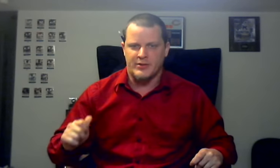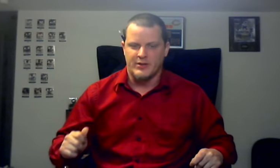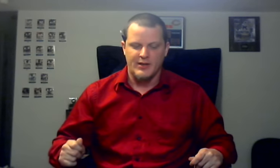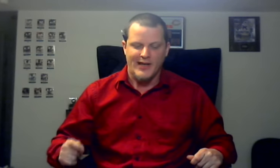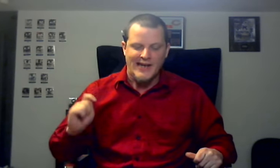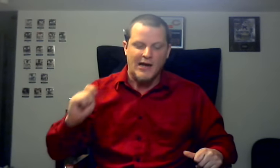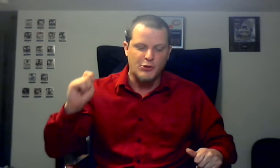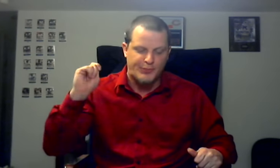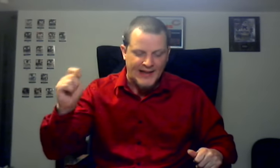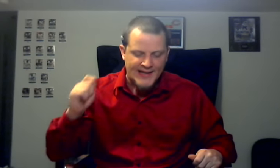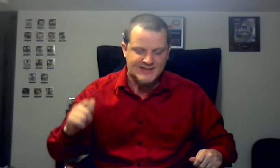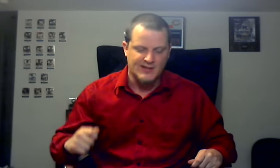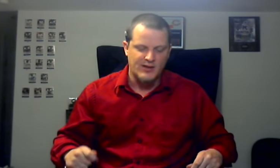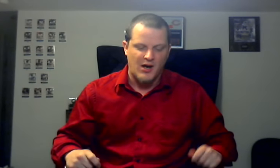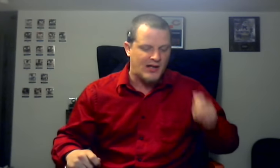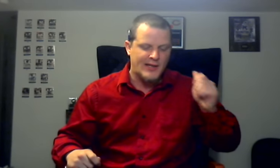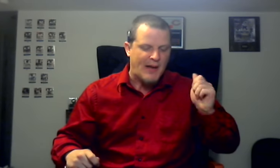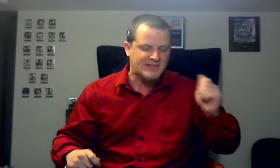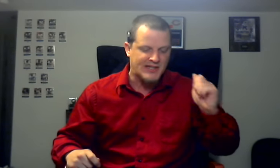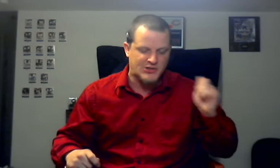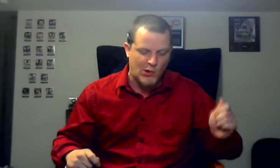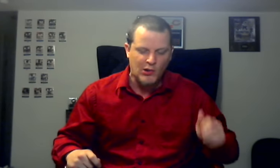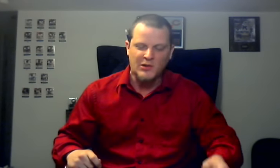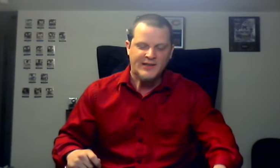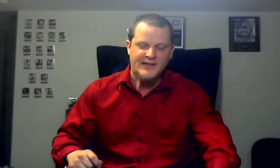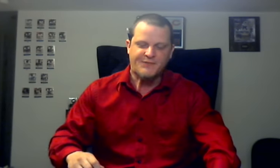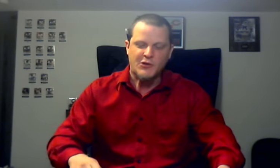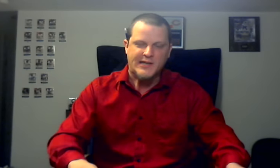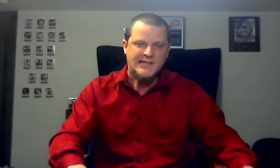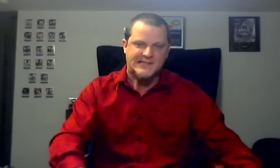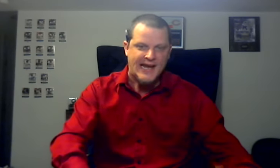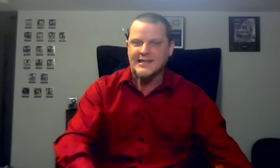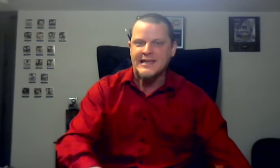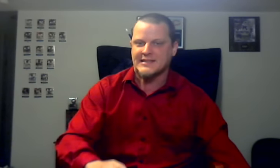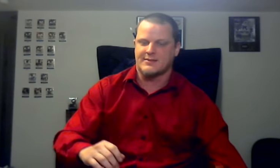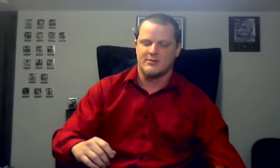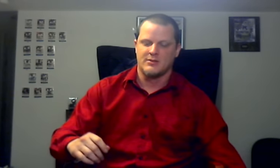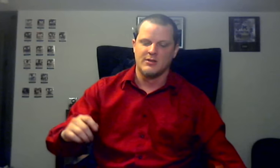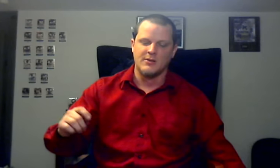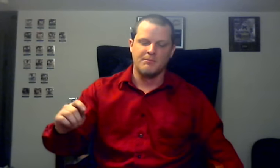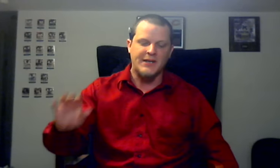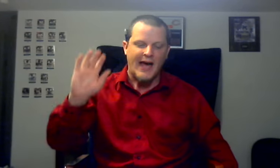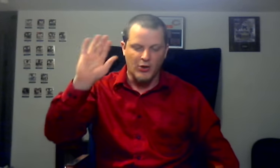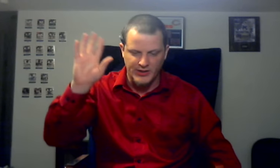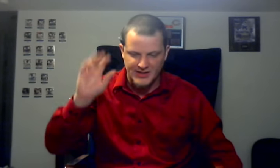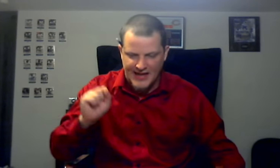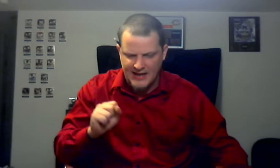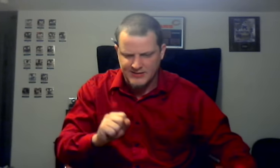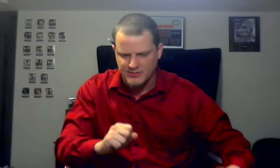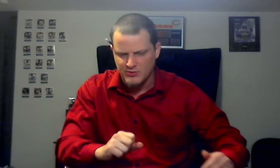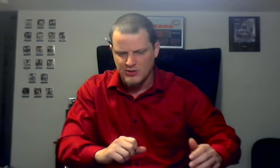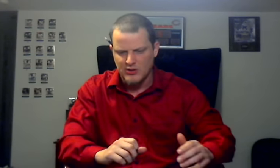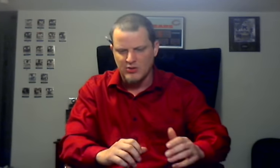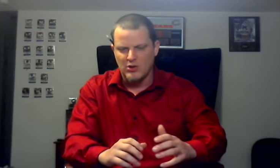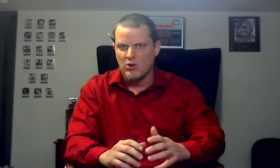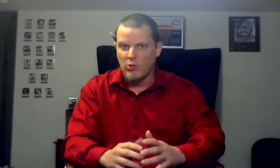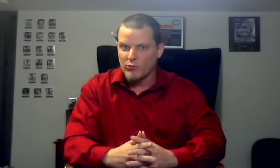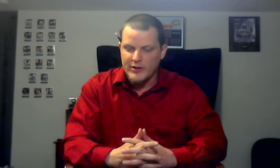and how you play it. All about controlling if you can take it. But not only that. When we